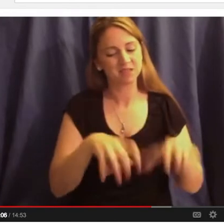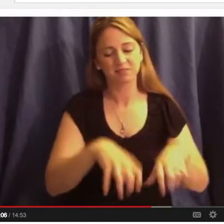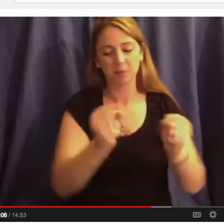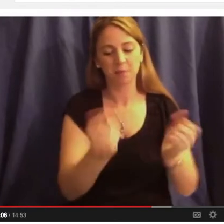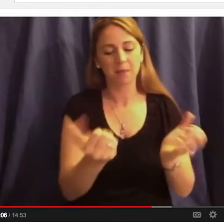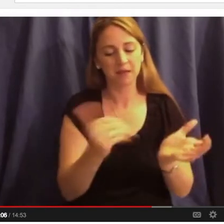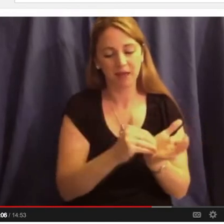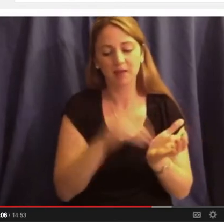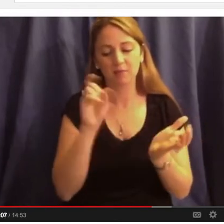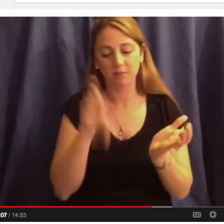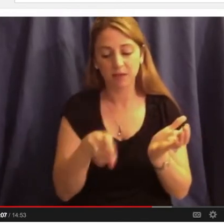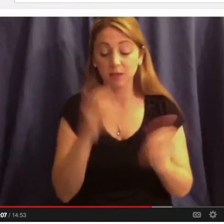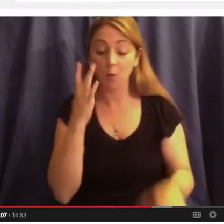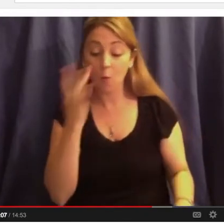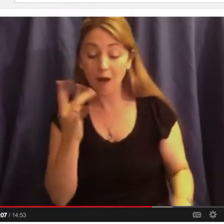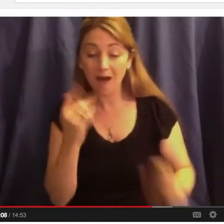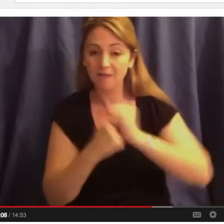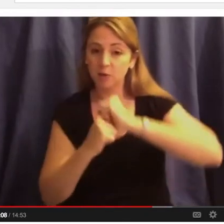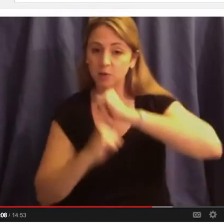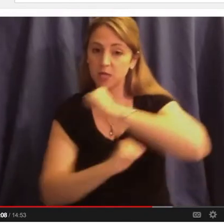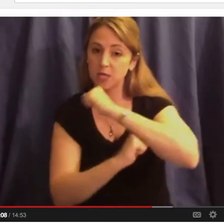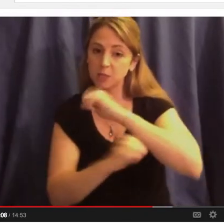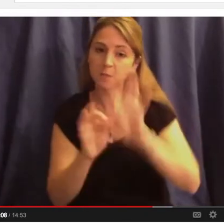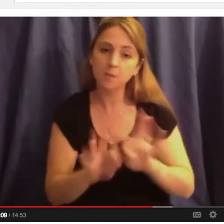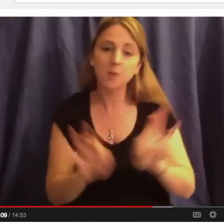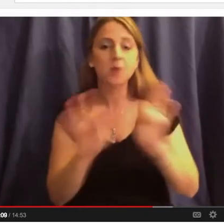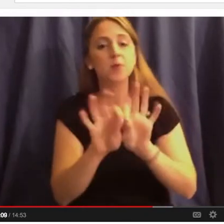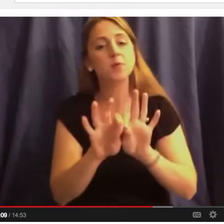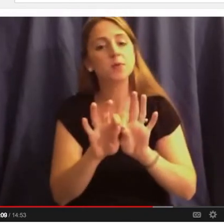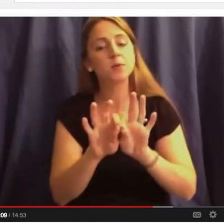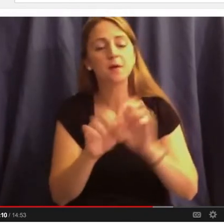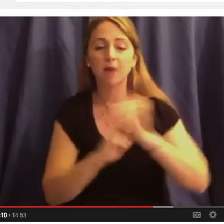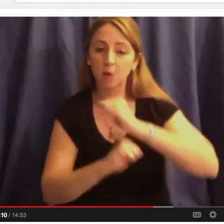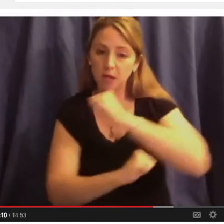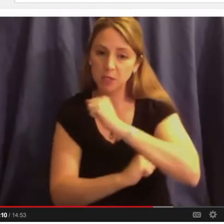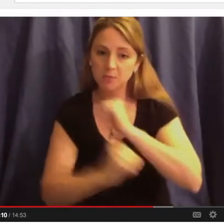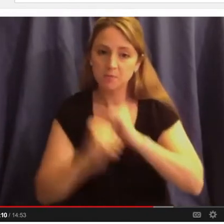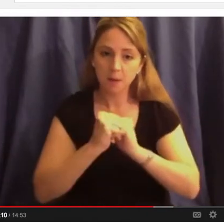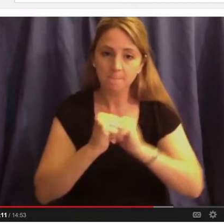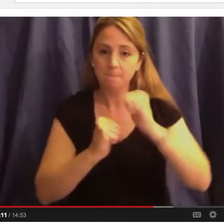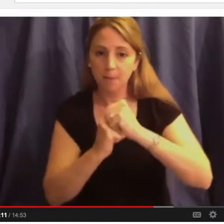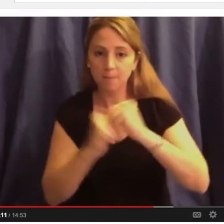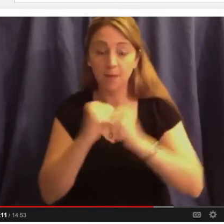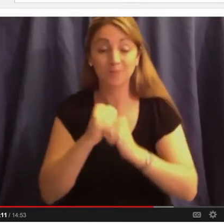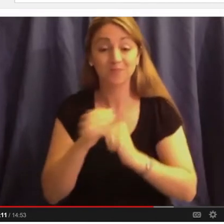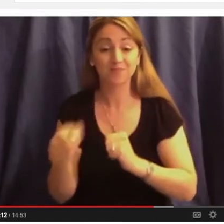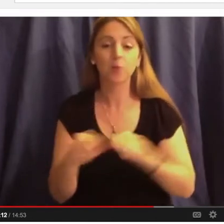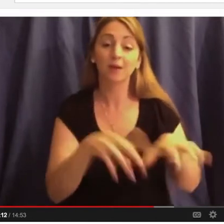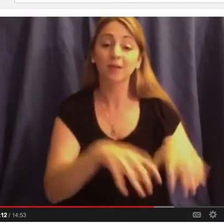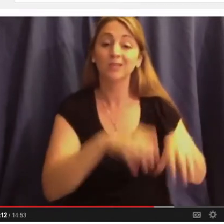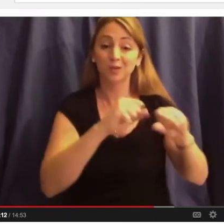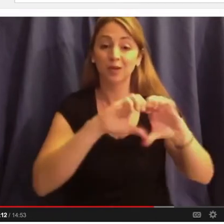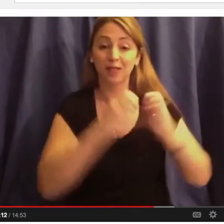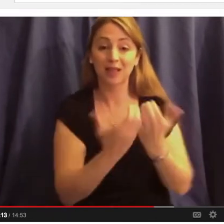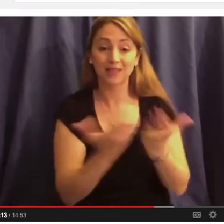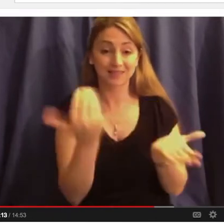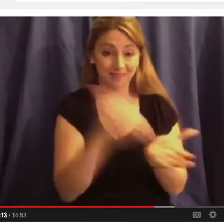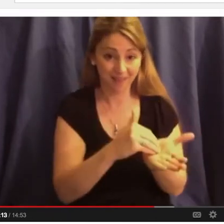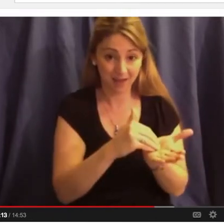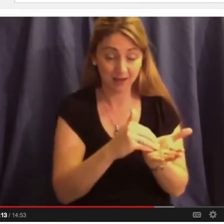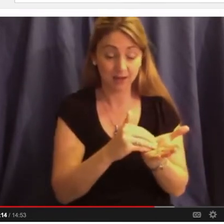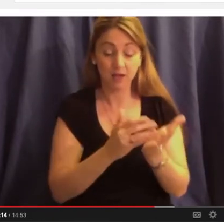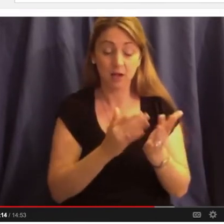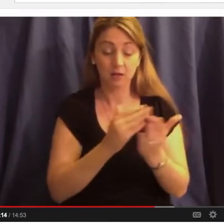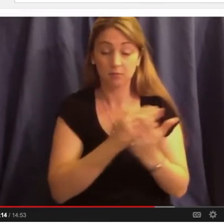move to the next level. Every foundation makes the difference in the next level. He retook the course. That young man went on to graduate from UMBC